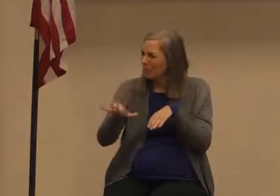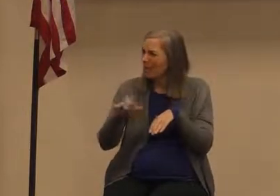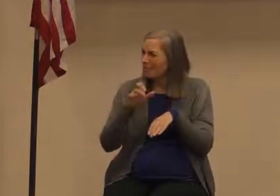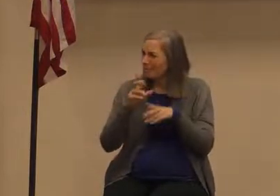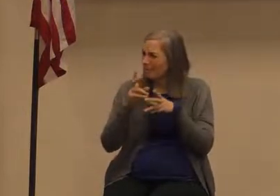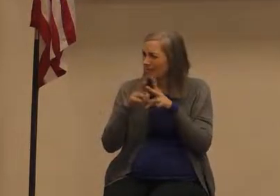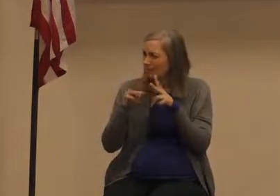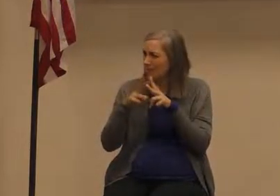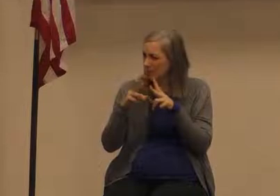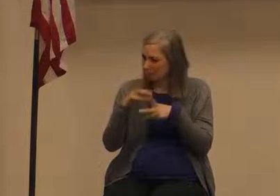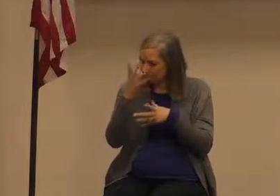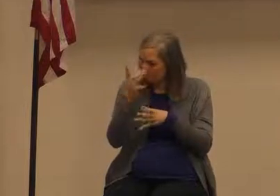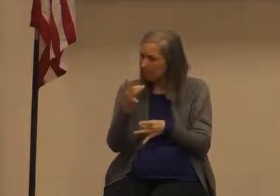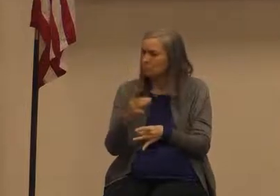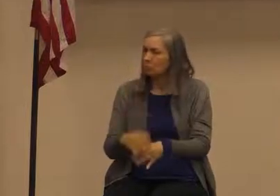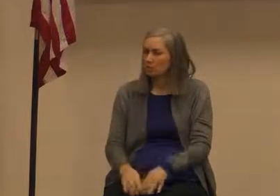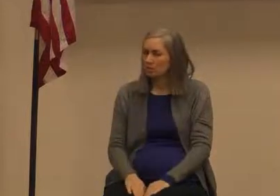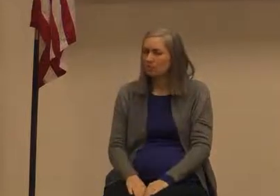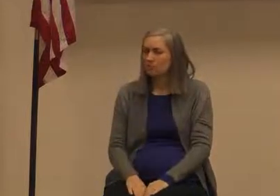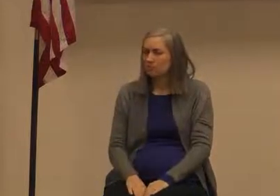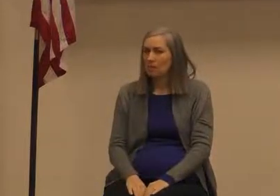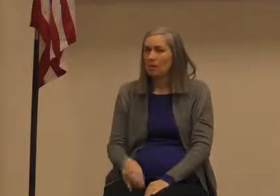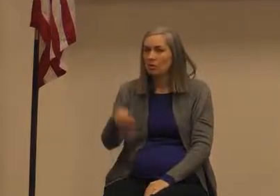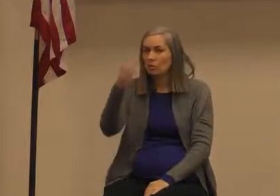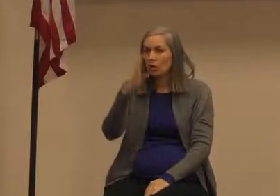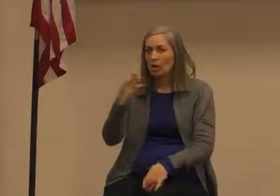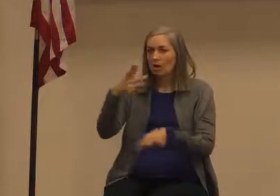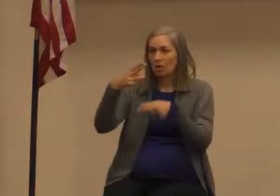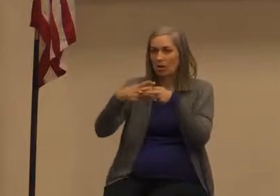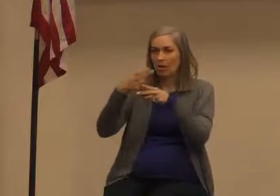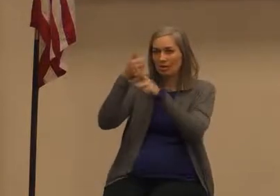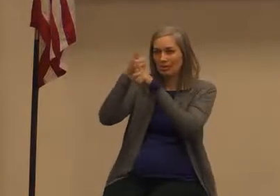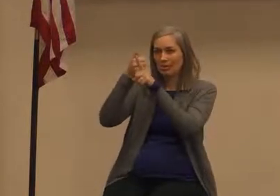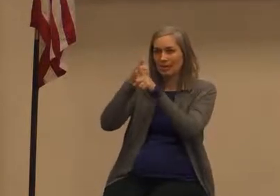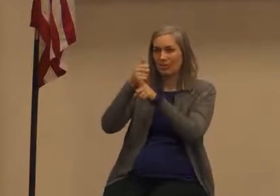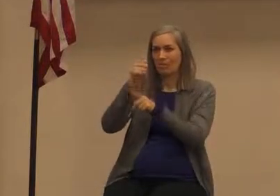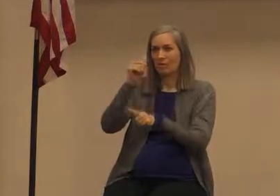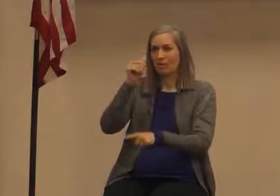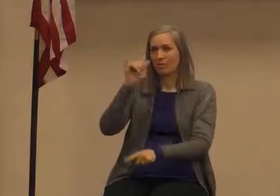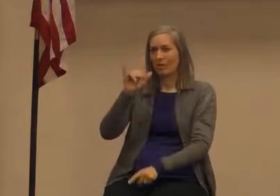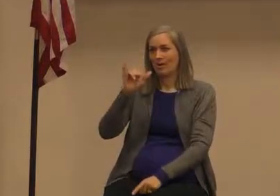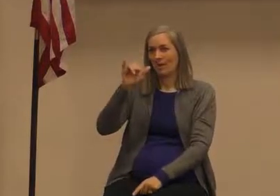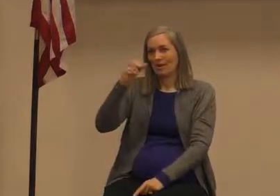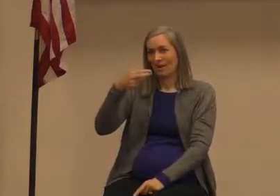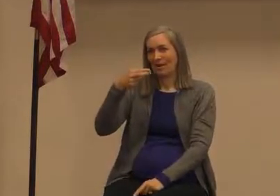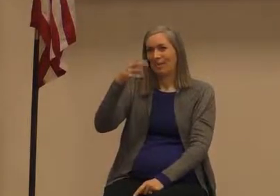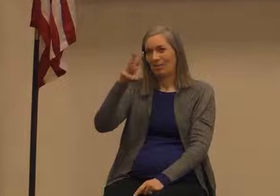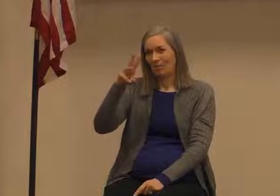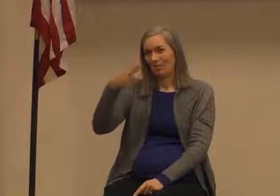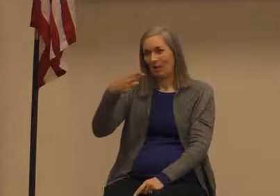so God identifies himself as Yahweh for the first time in Exodus chapter 3 I'd like for you to accompany me there